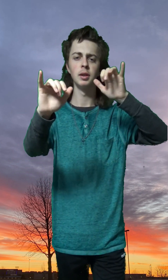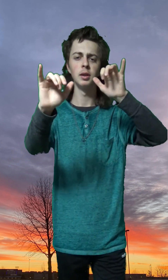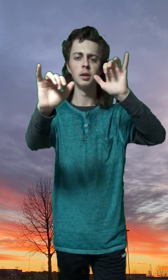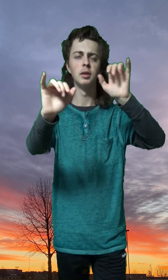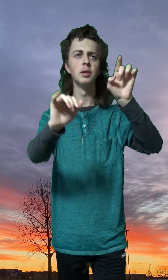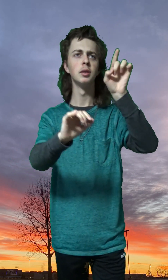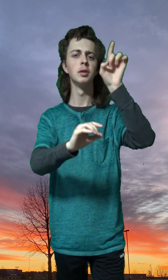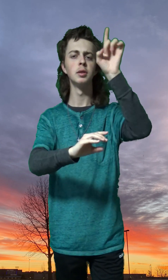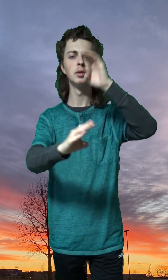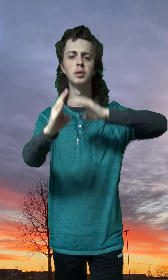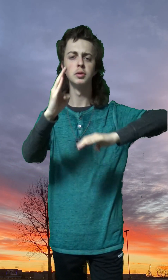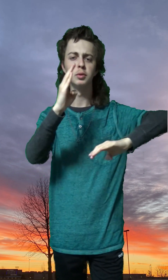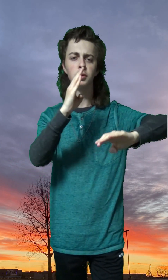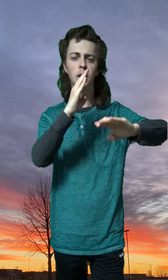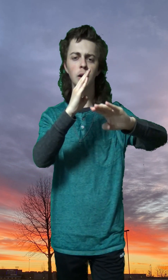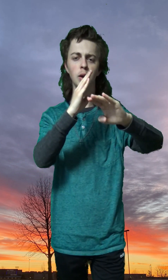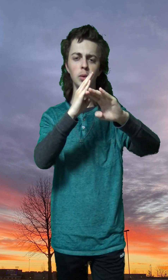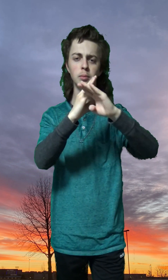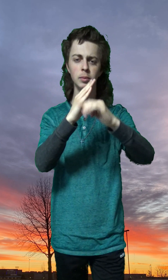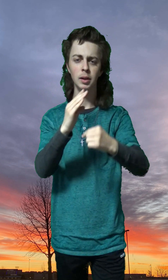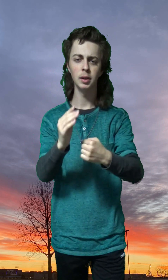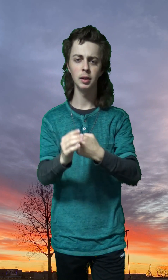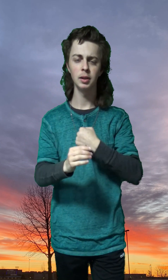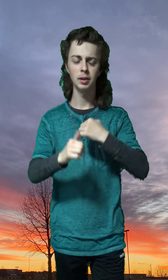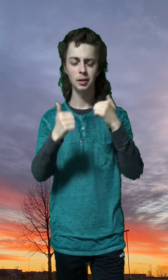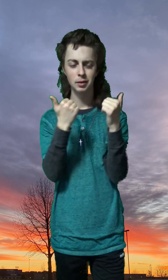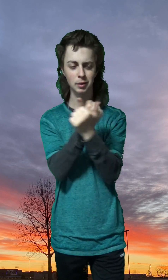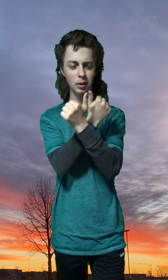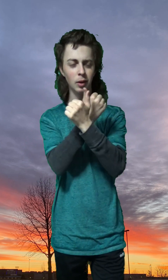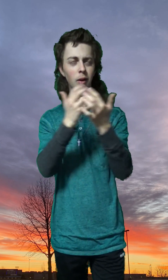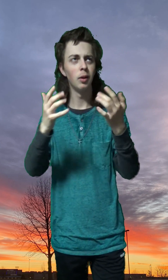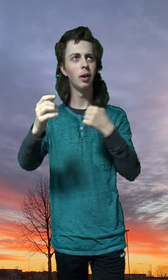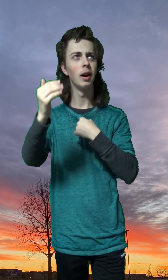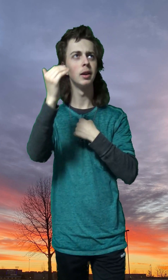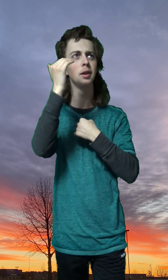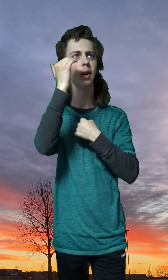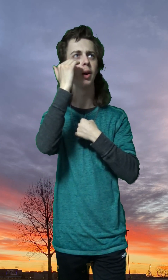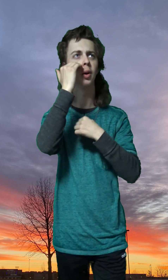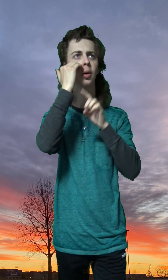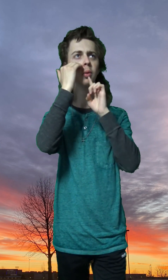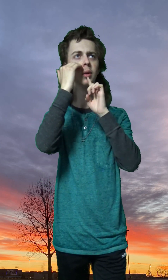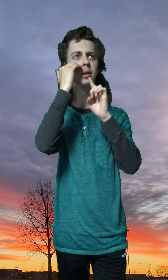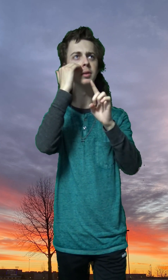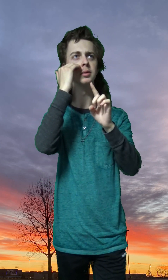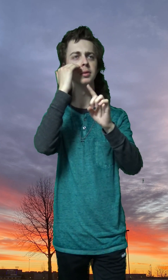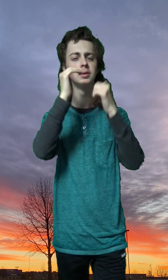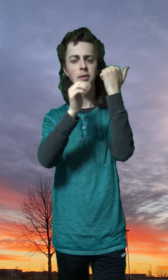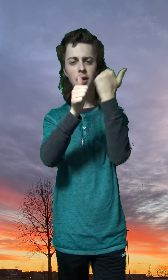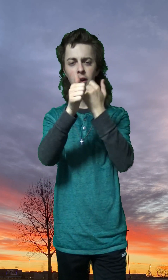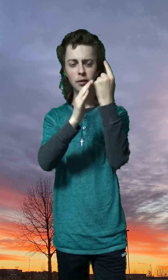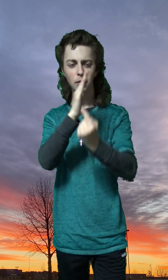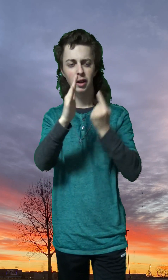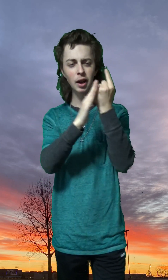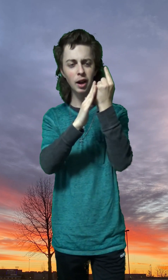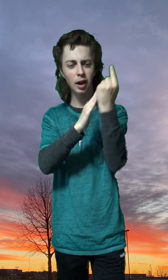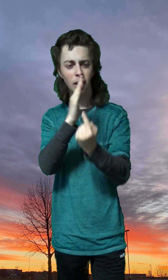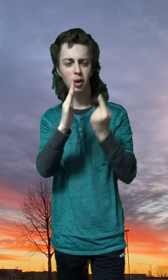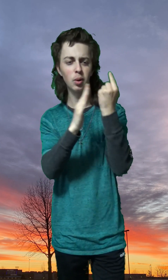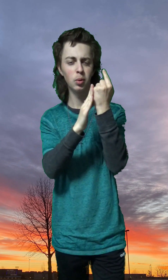You surround me And all I know Is every hour